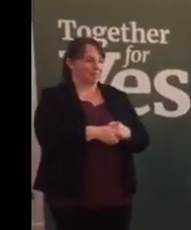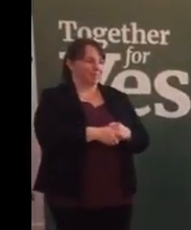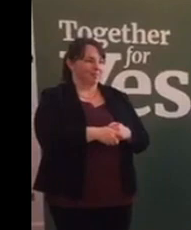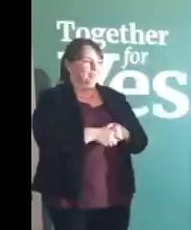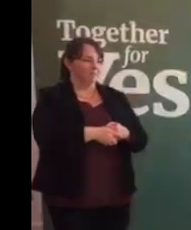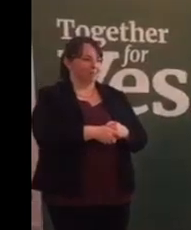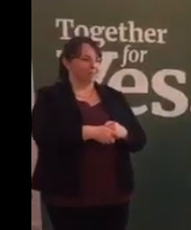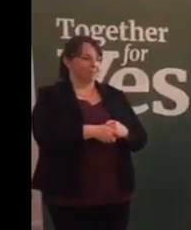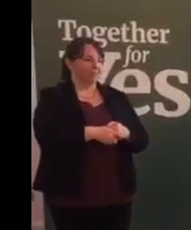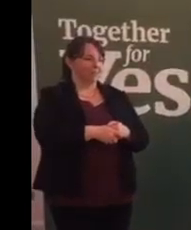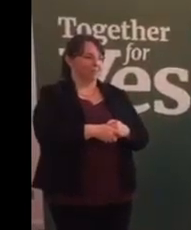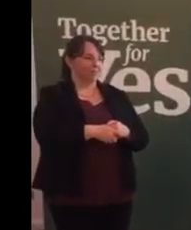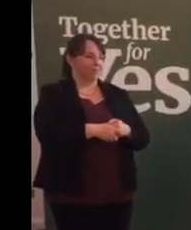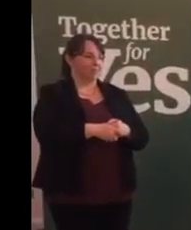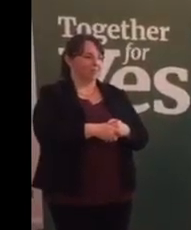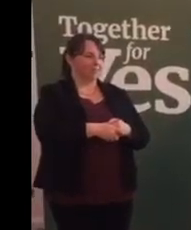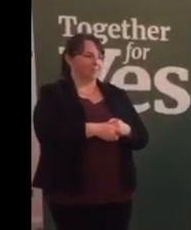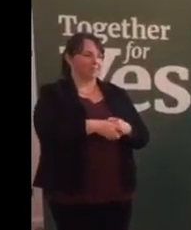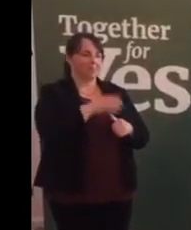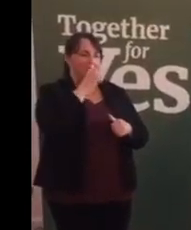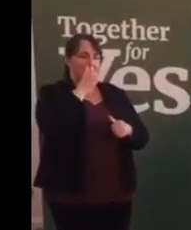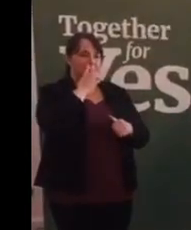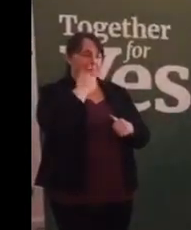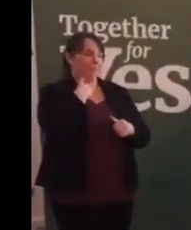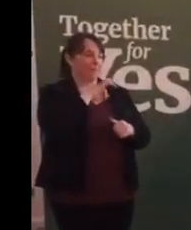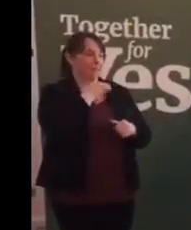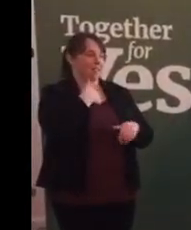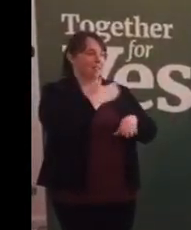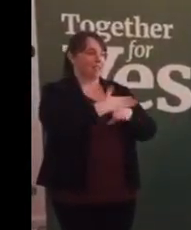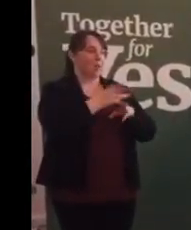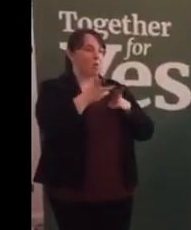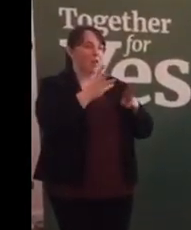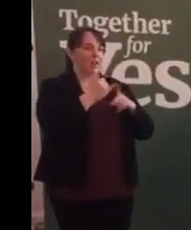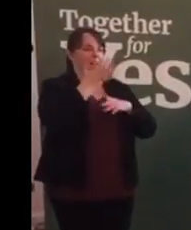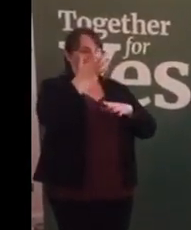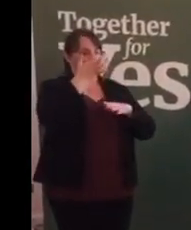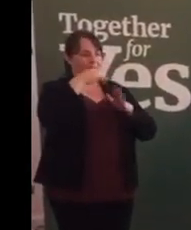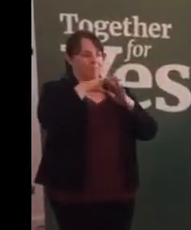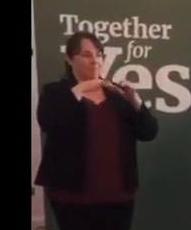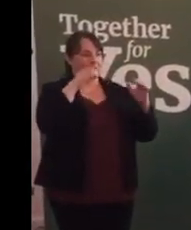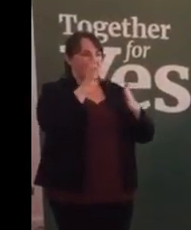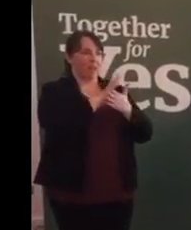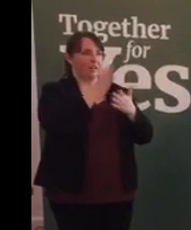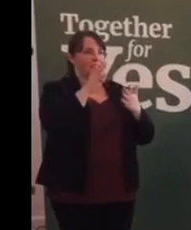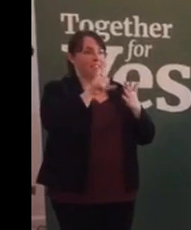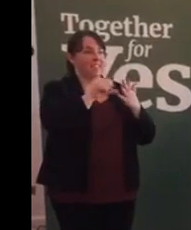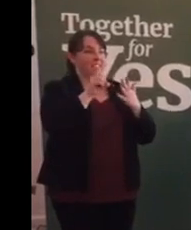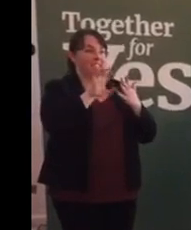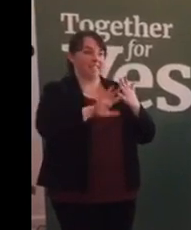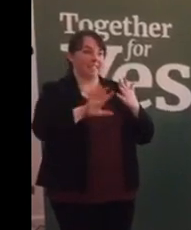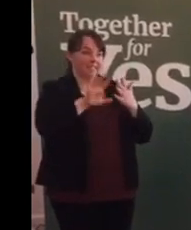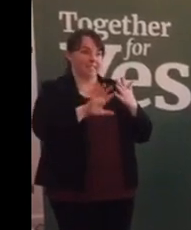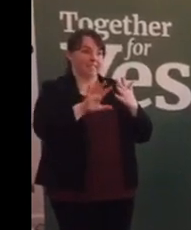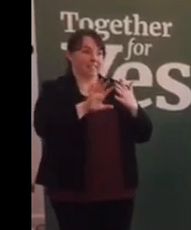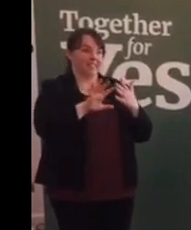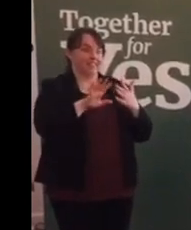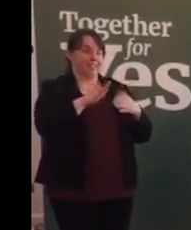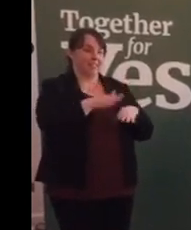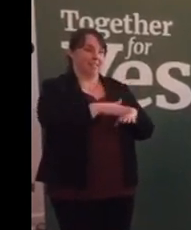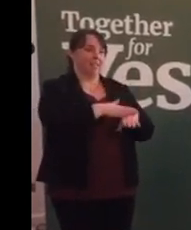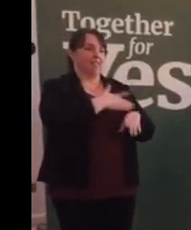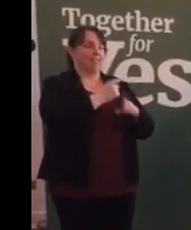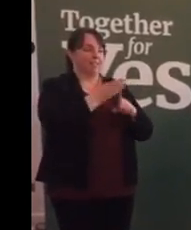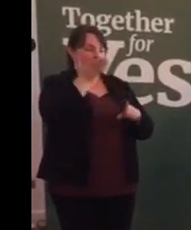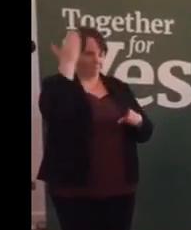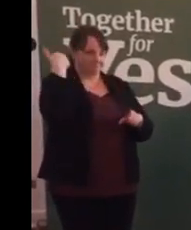I started, I myself started working in the Iraqis in the 1960s, if you can believe it could be so long ago